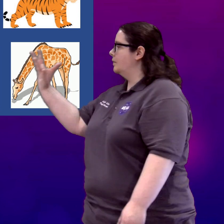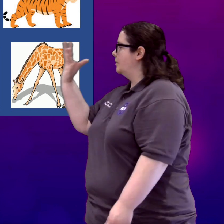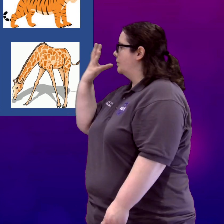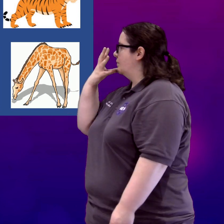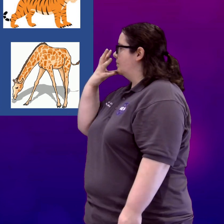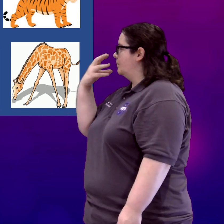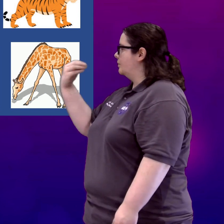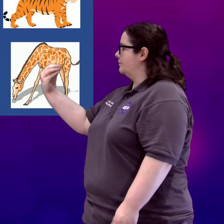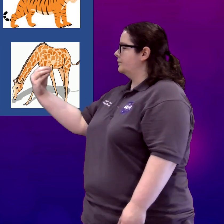Wolf.